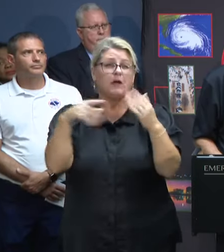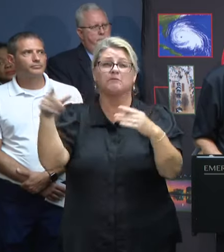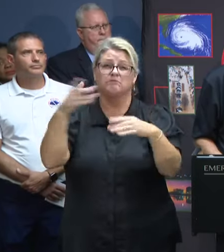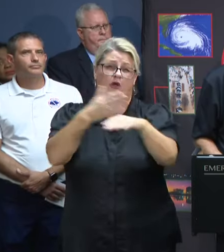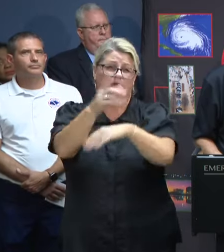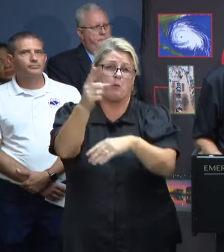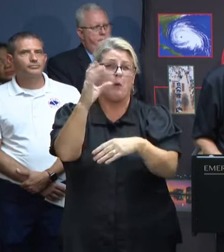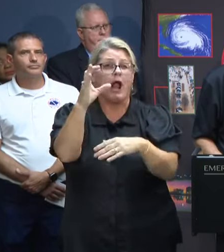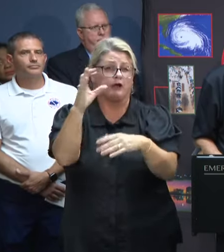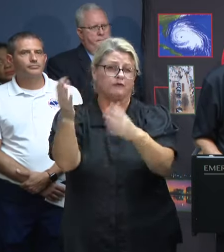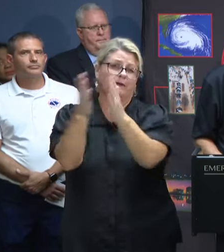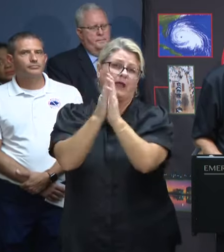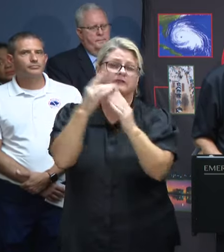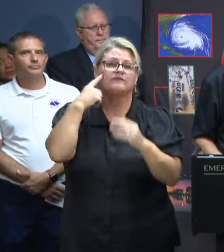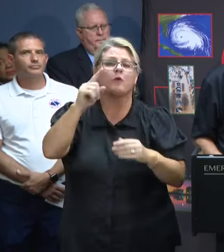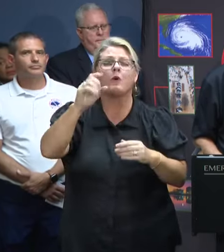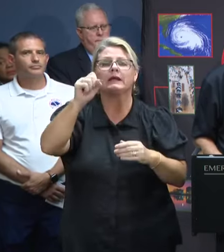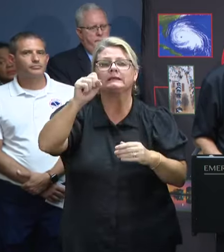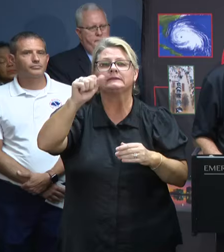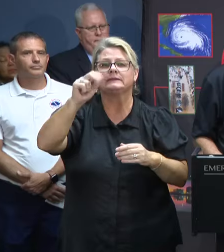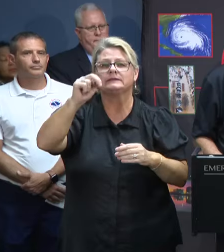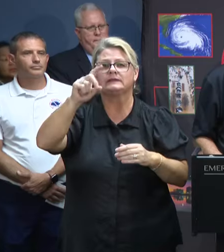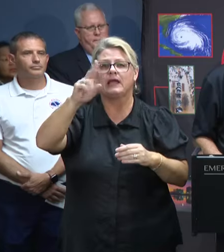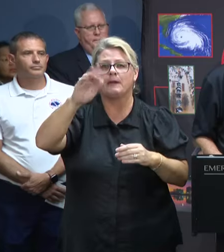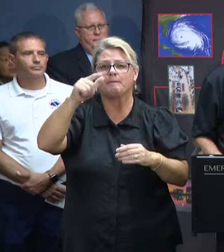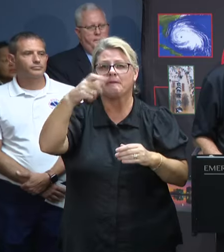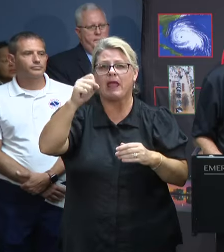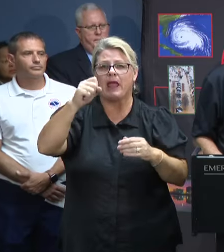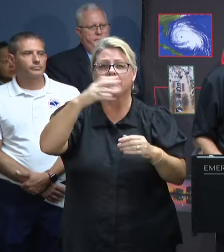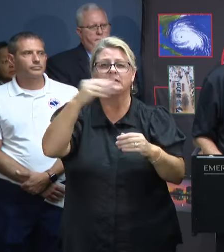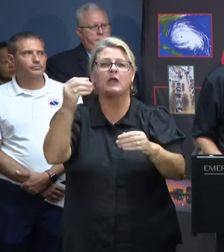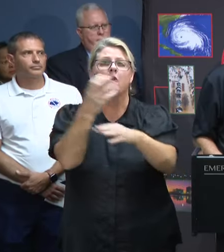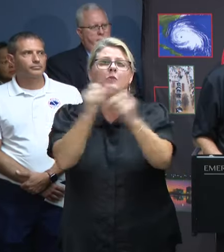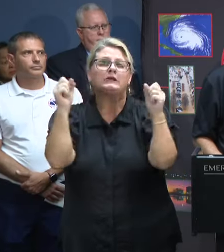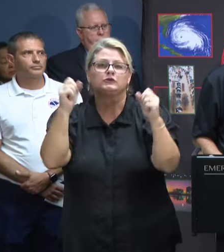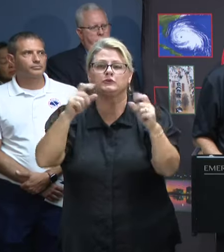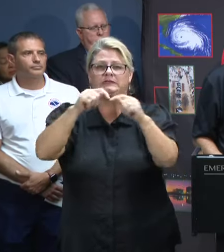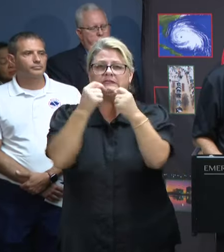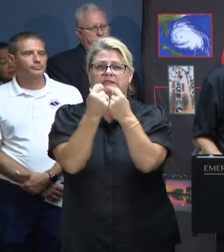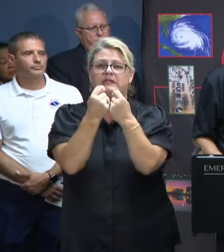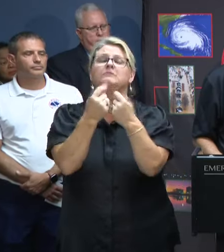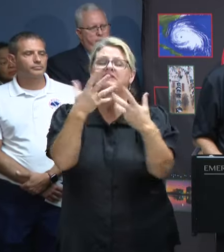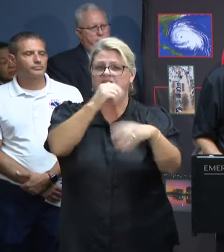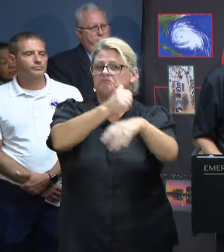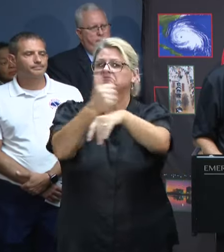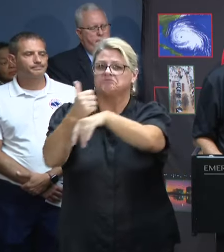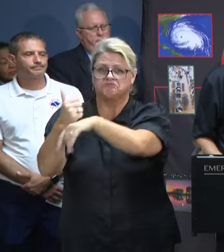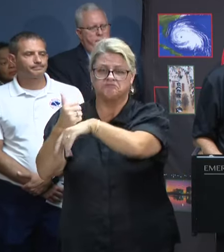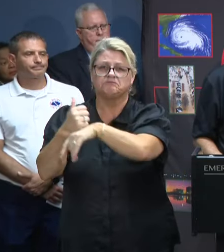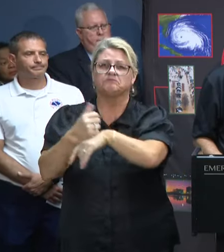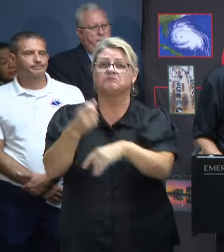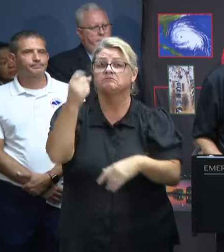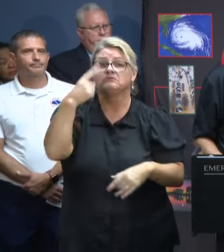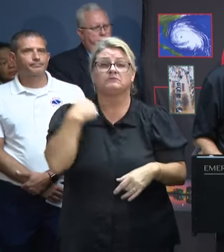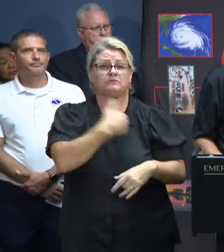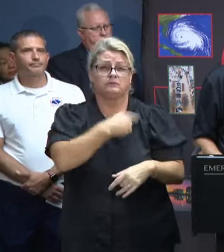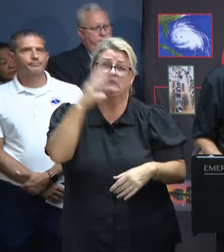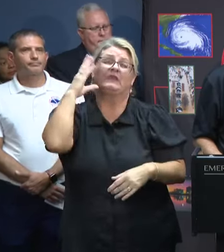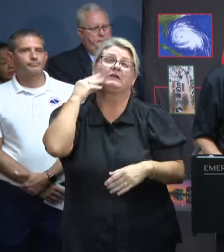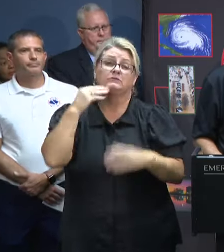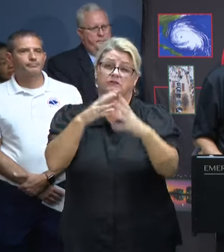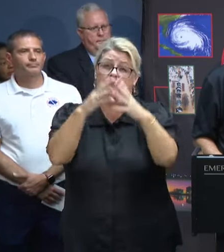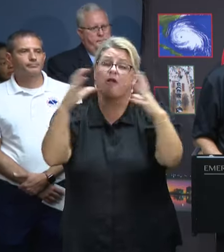swiftwater rescue teams. Now, as a final note, Team South Carolina has had a great deal of experience with preparing for,